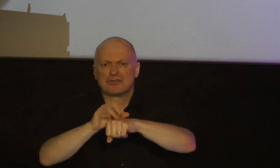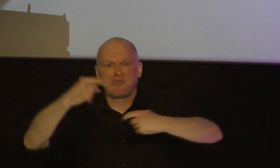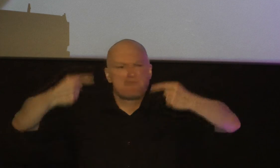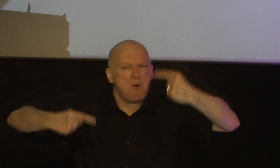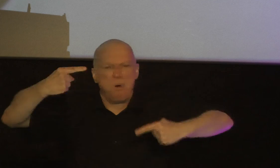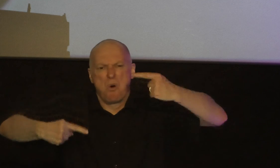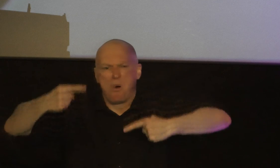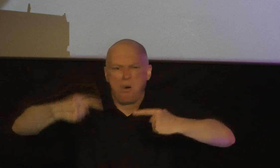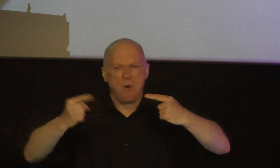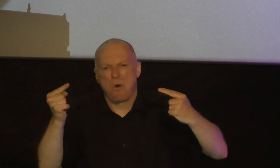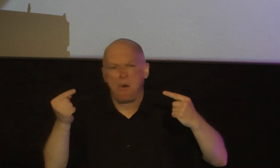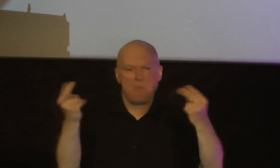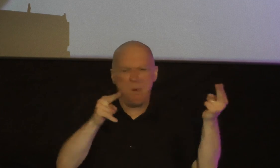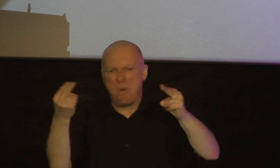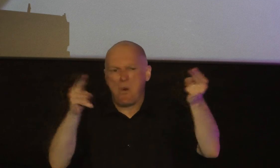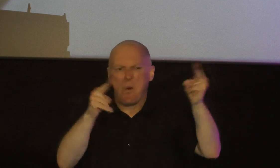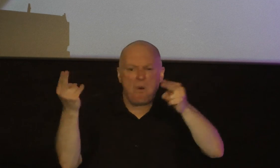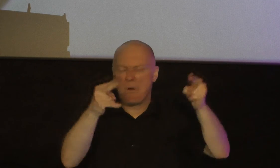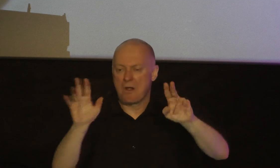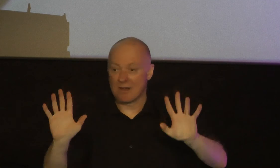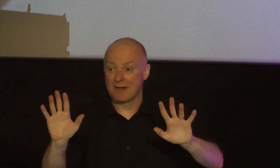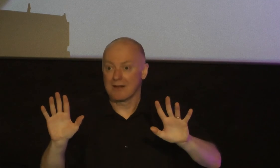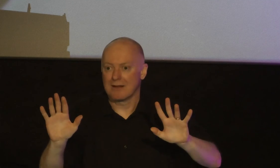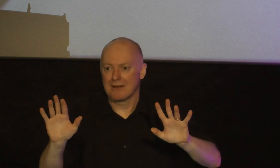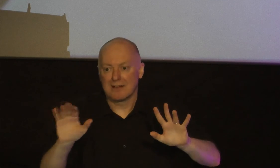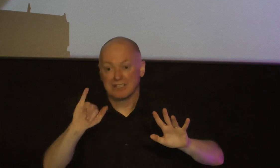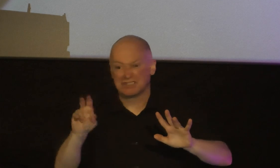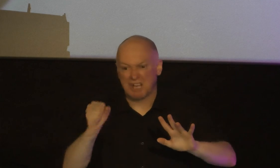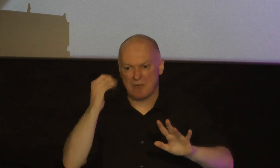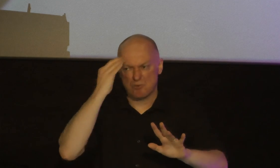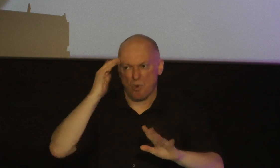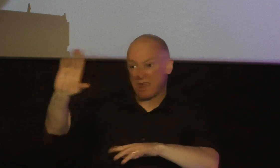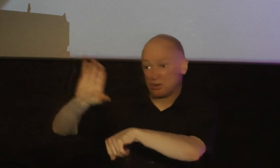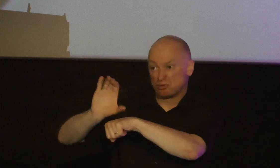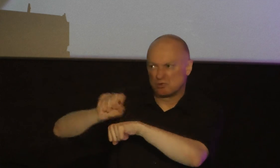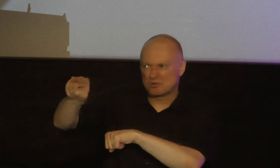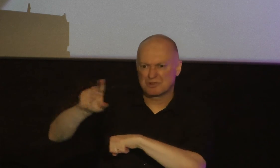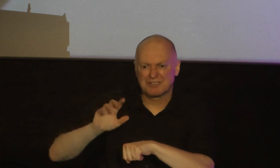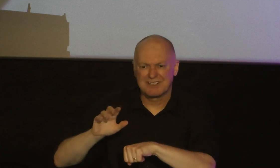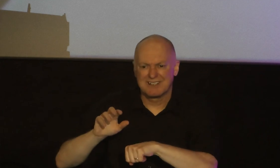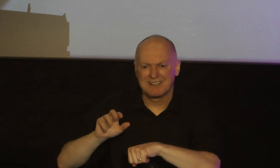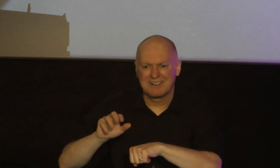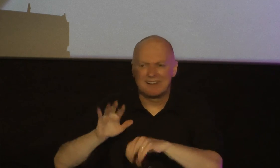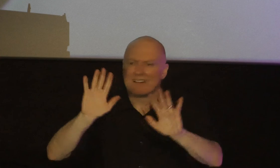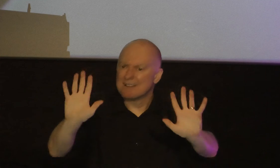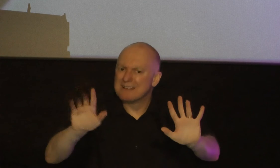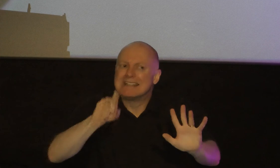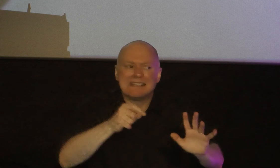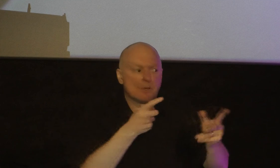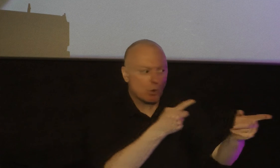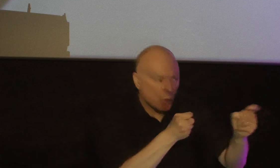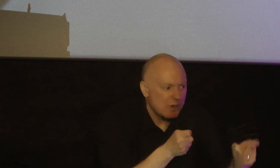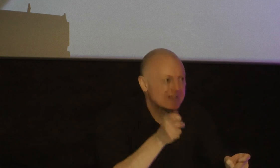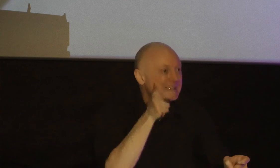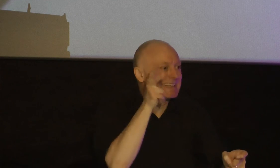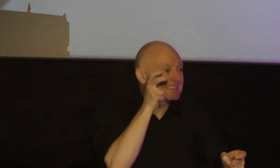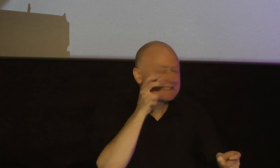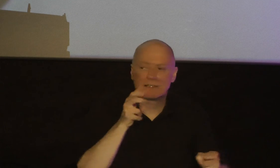in the church we're going to get there so he would have certainly had this in mind as he exhorts the readers to be quick to listen and slow to speak and